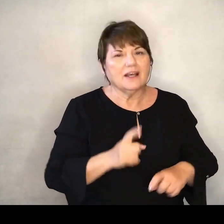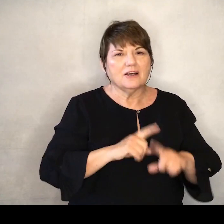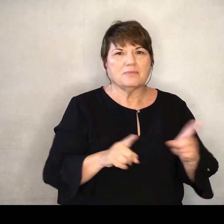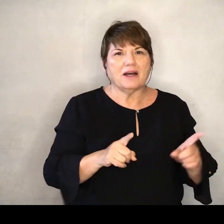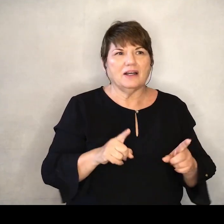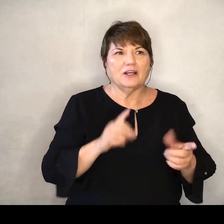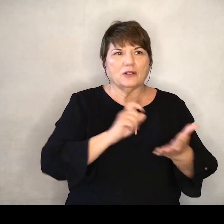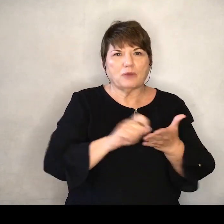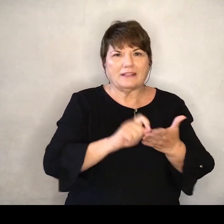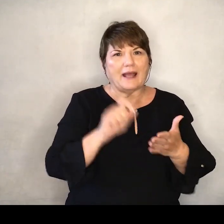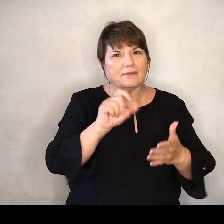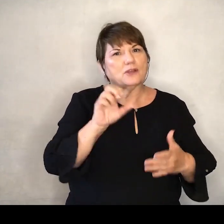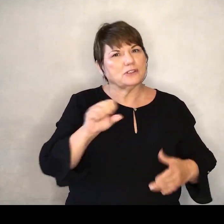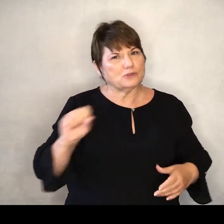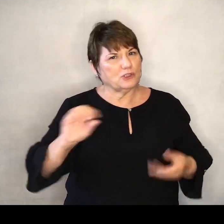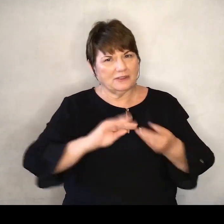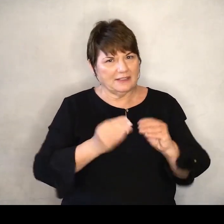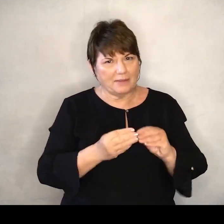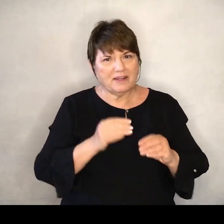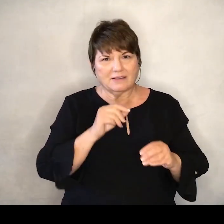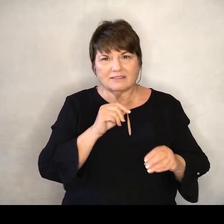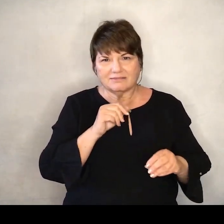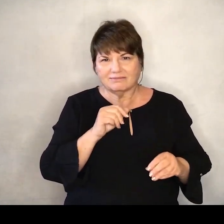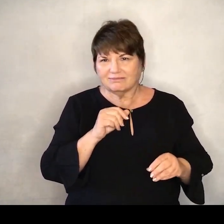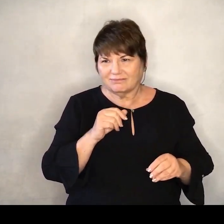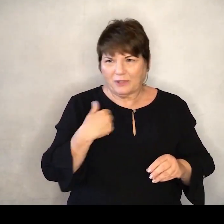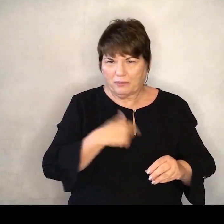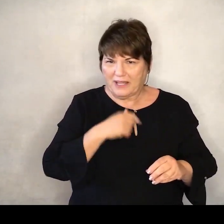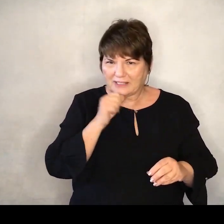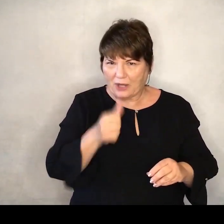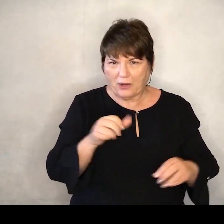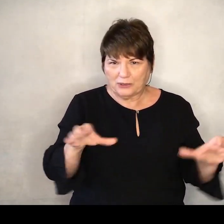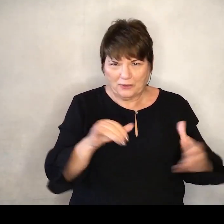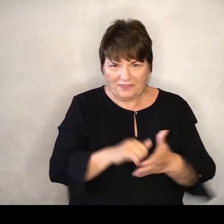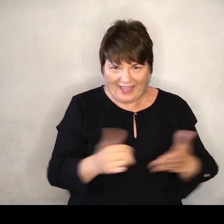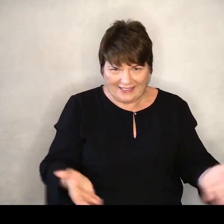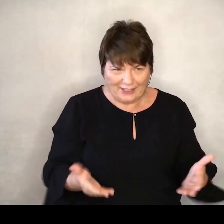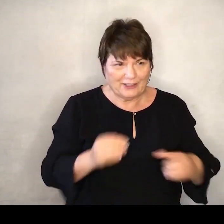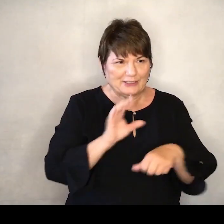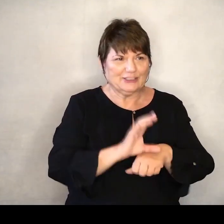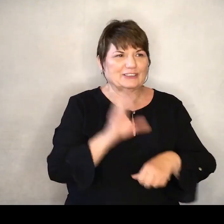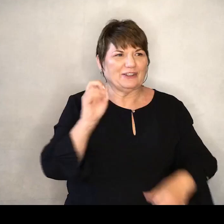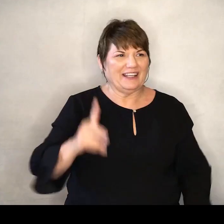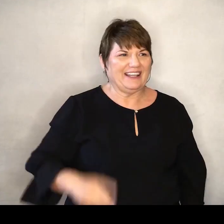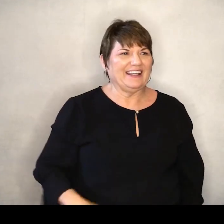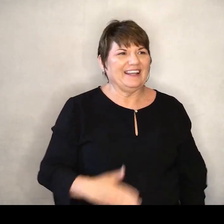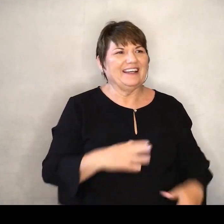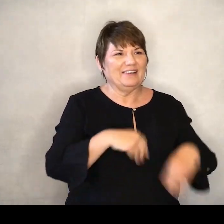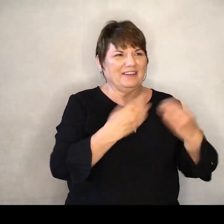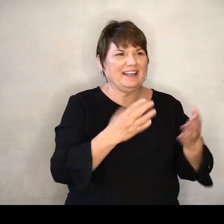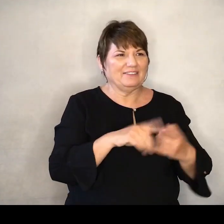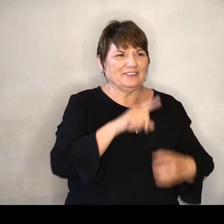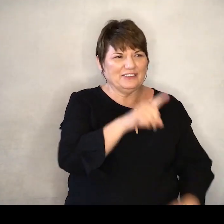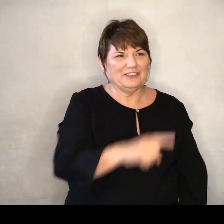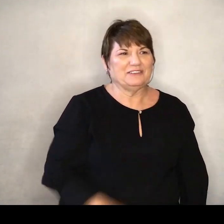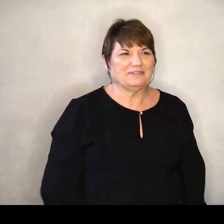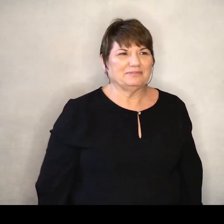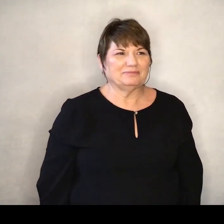you're gonna write down their social security number Or anything like that That's not what we're about here So there you go We're handing you there Good